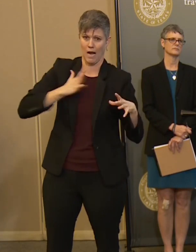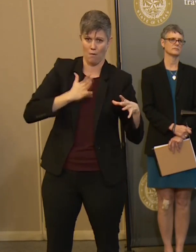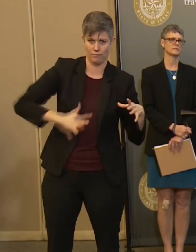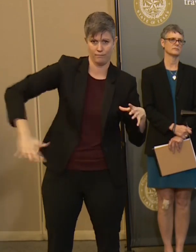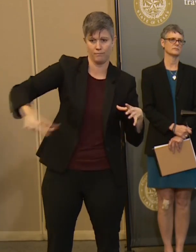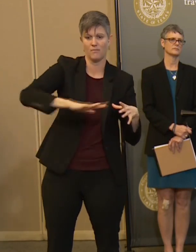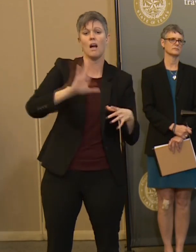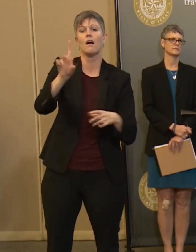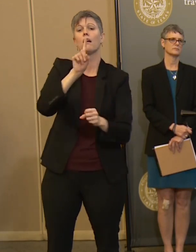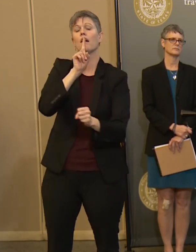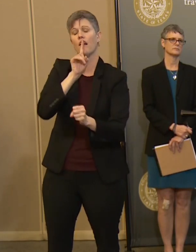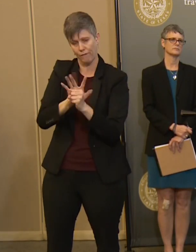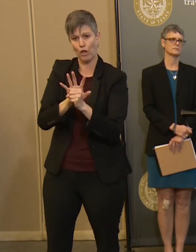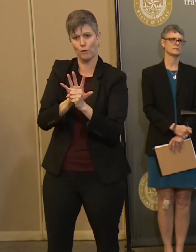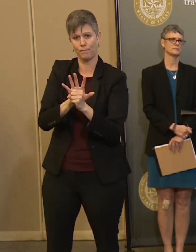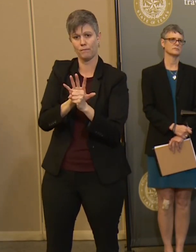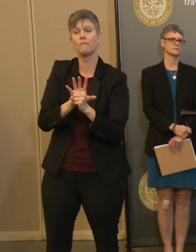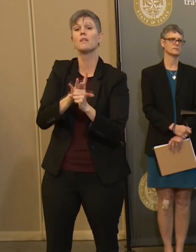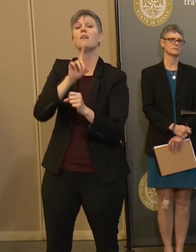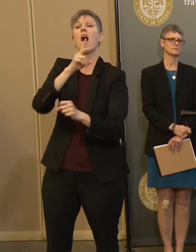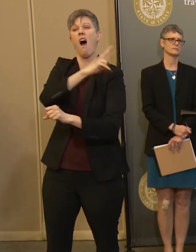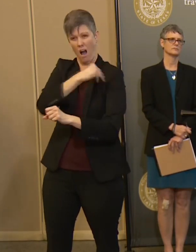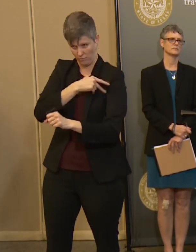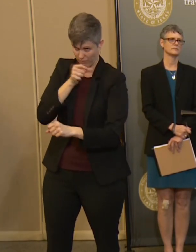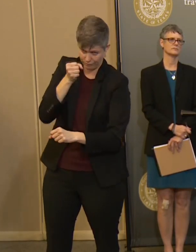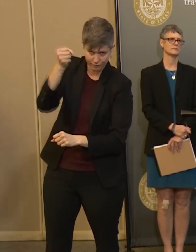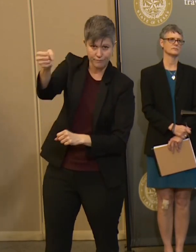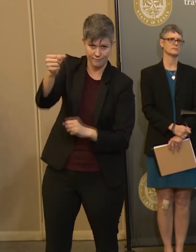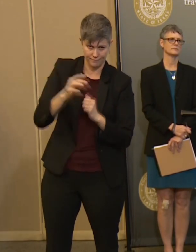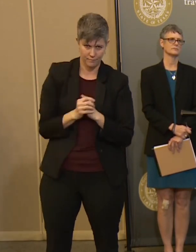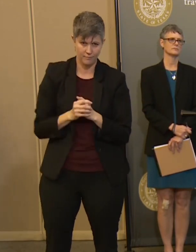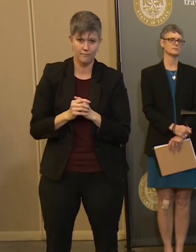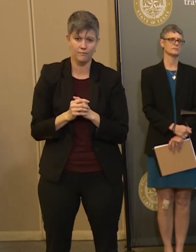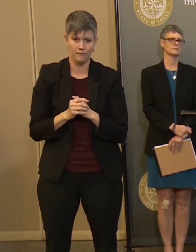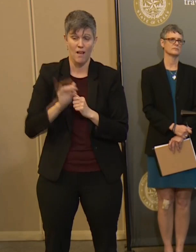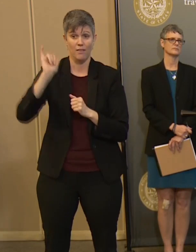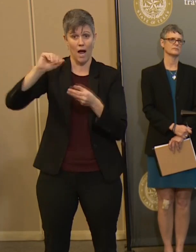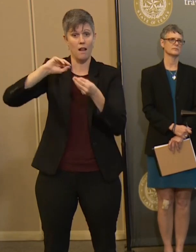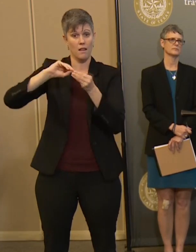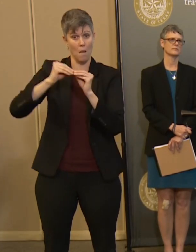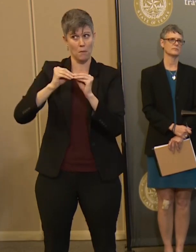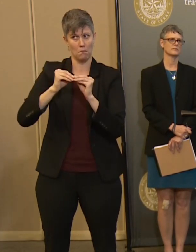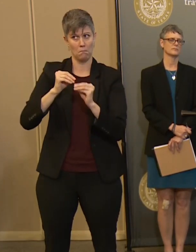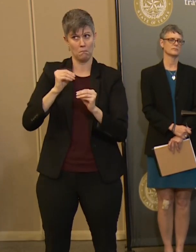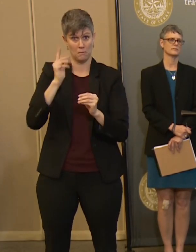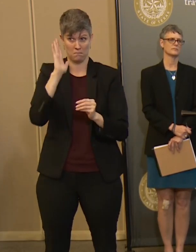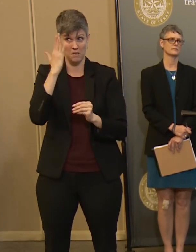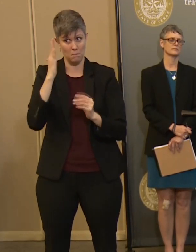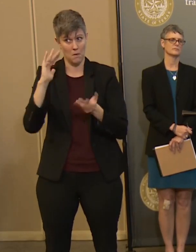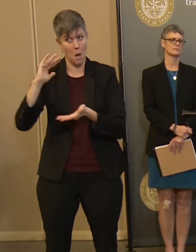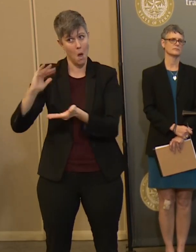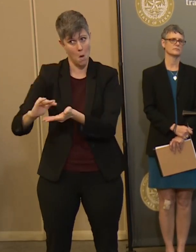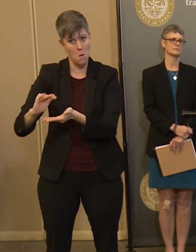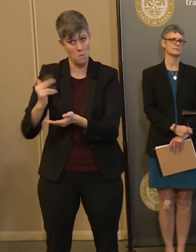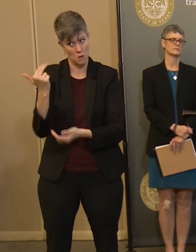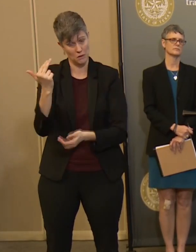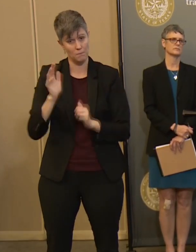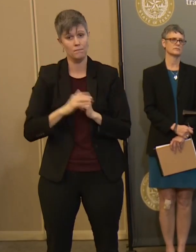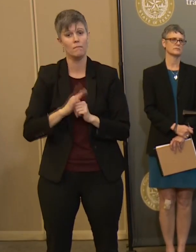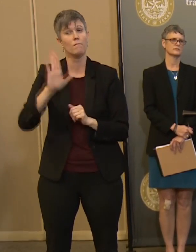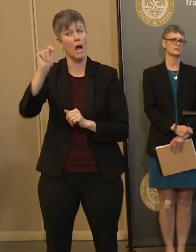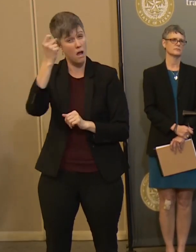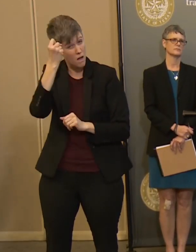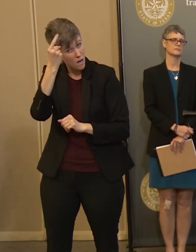confirmed and hospitalized. Um, so that number is, is relatively low. Um, I'll tell you the hospital